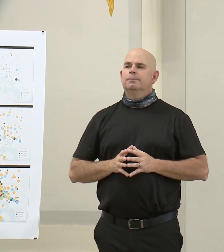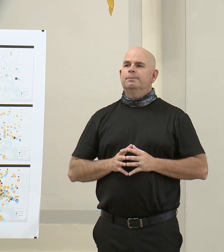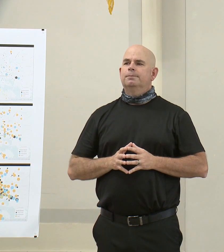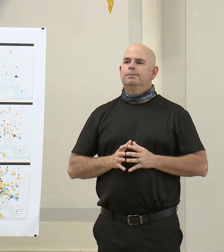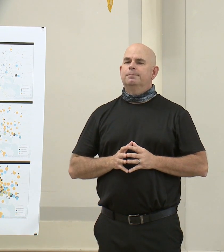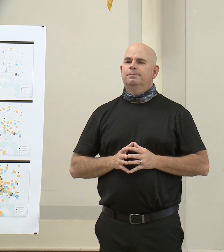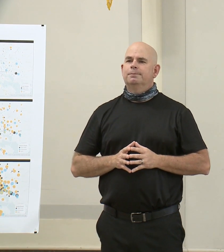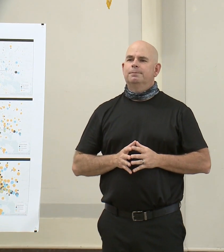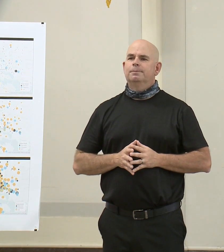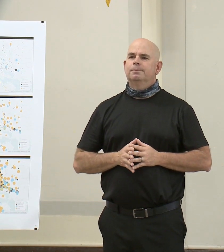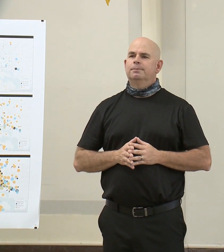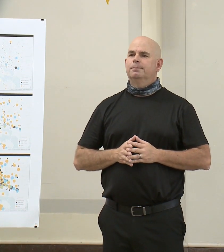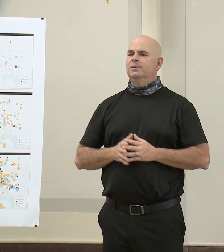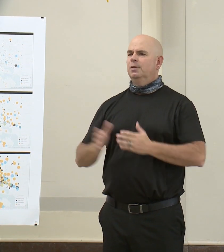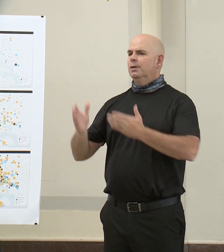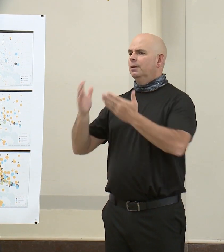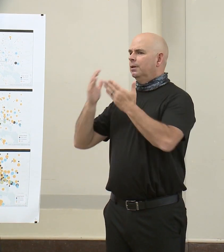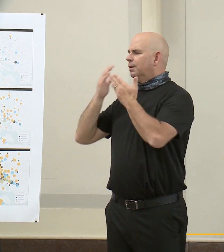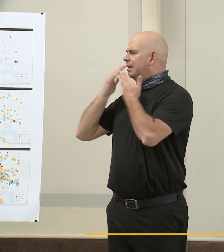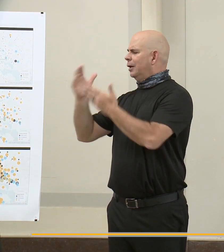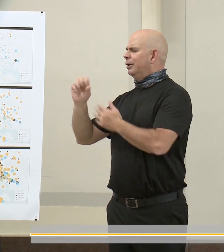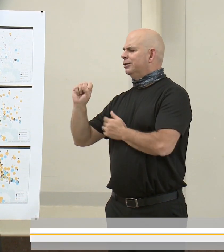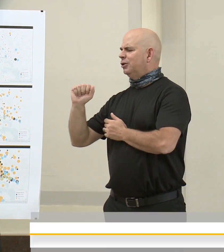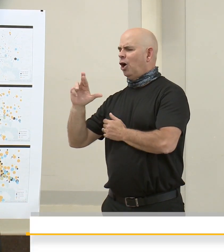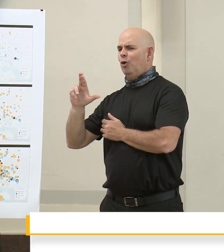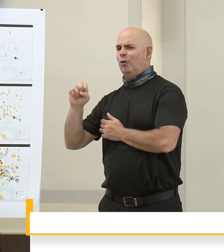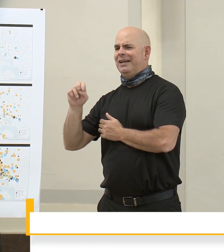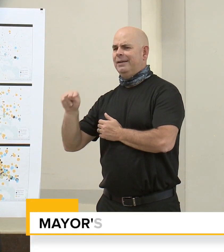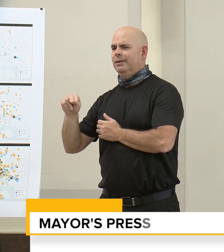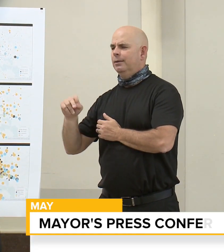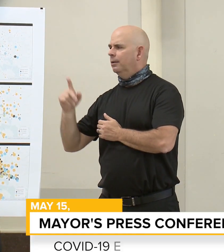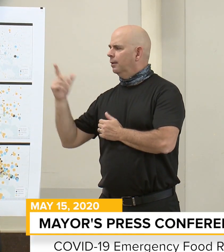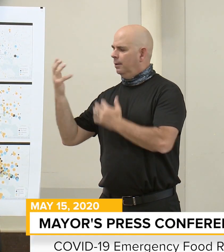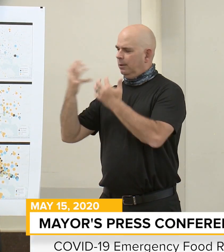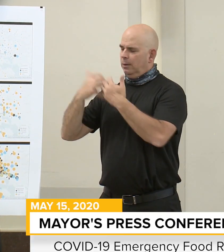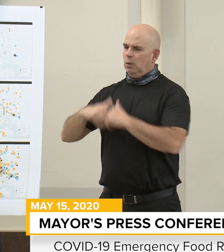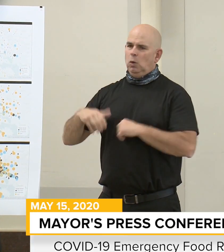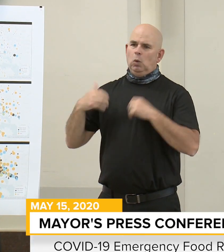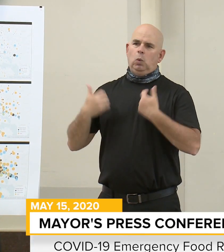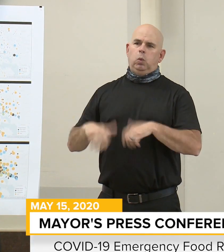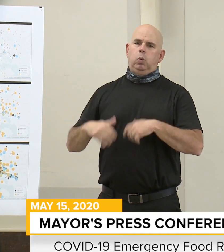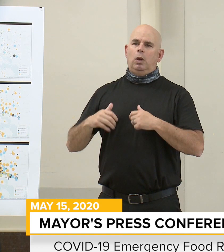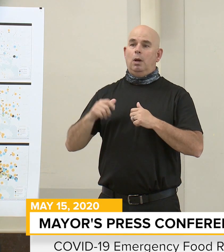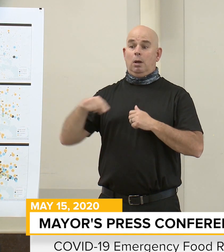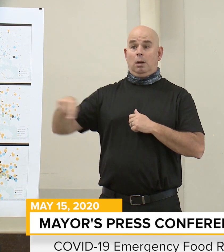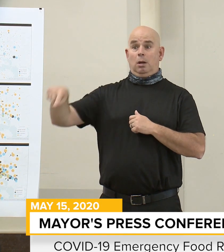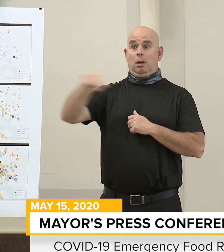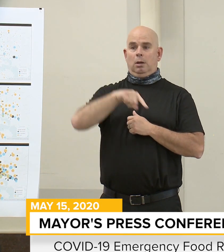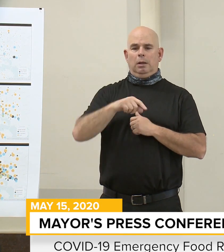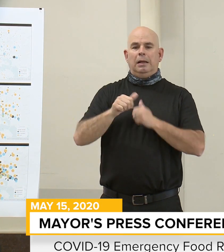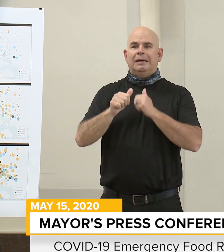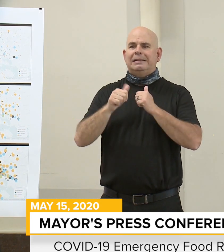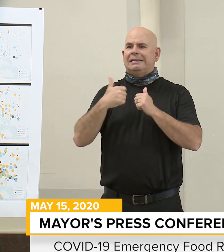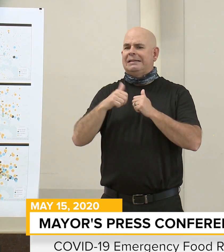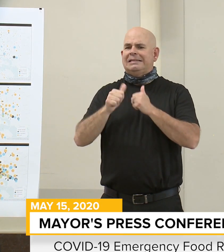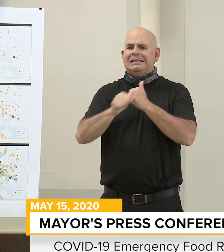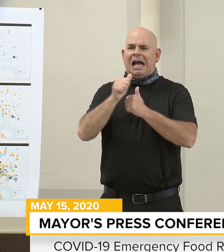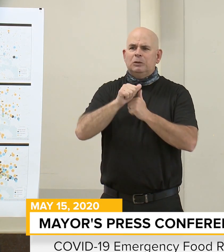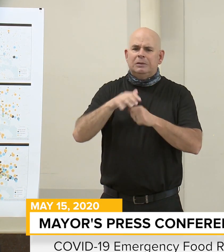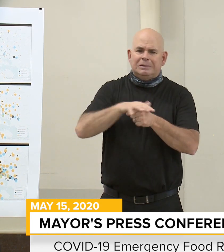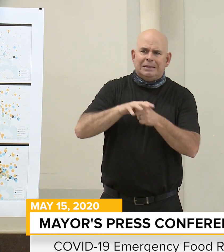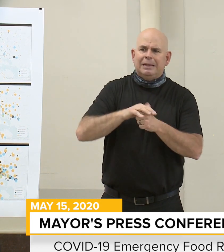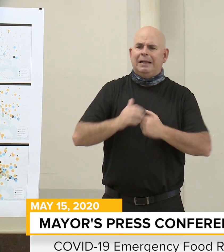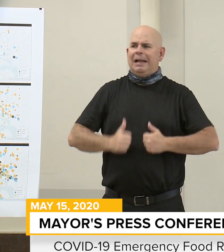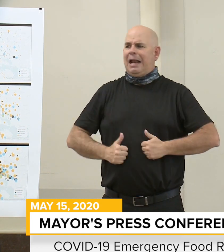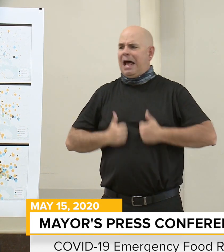Thank you, Serene, for helping us reach our most vulnerable residents. Thanks to another set of partnership, we will